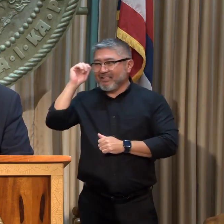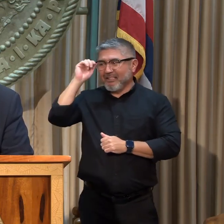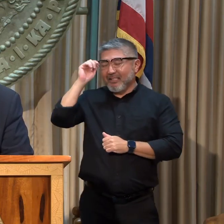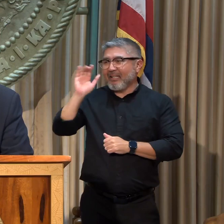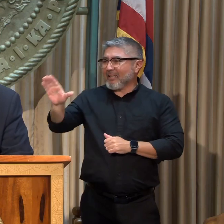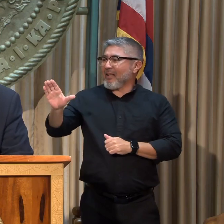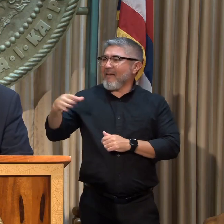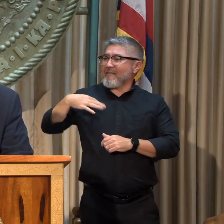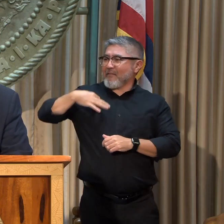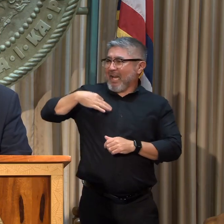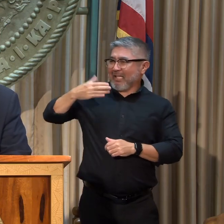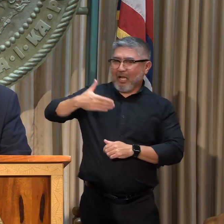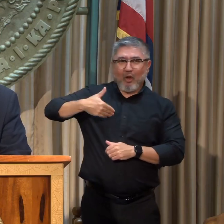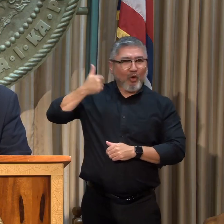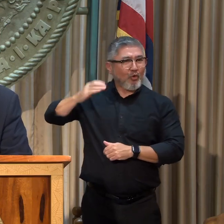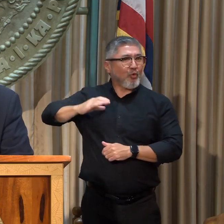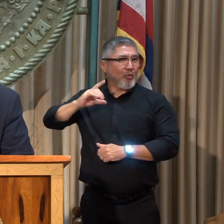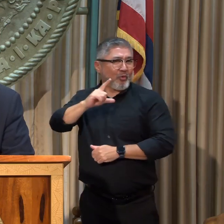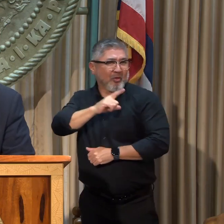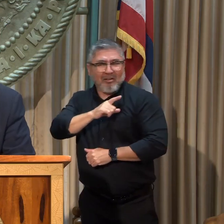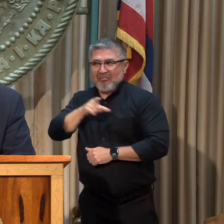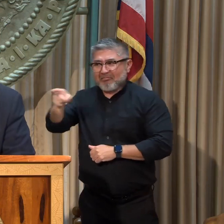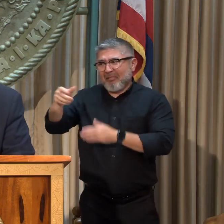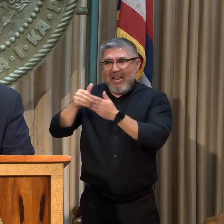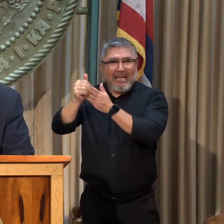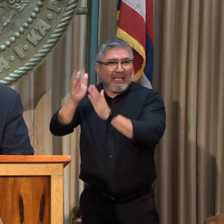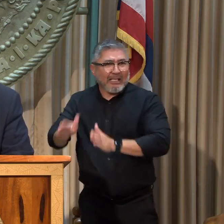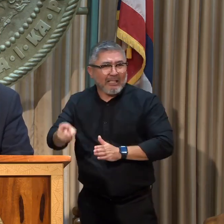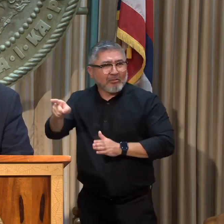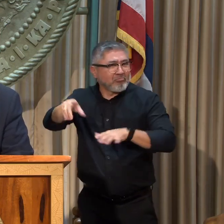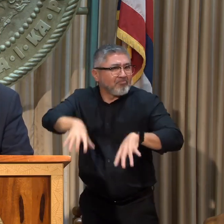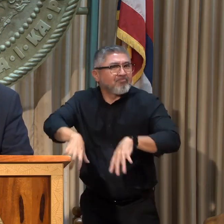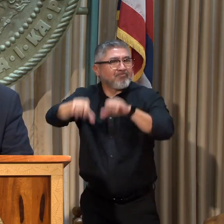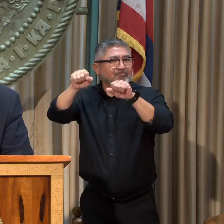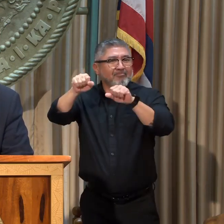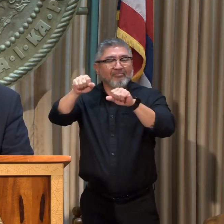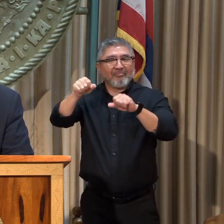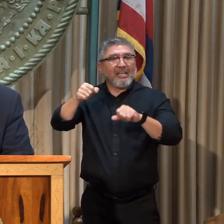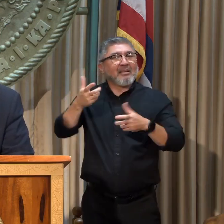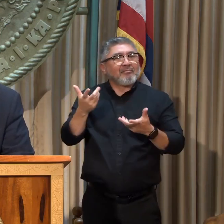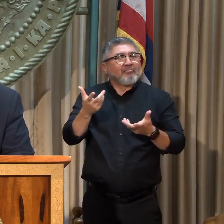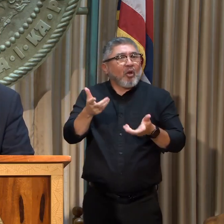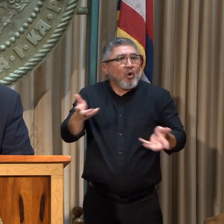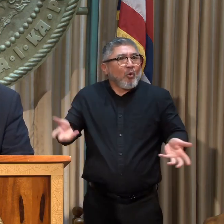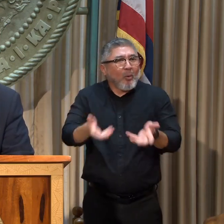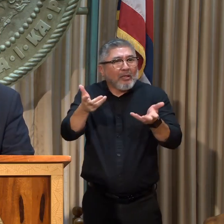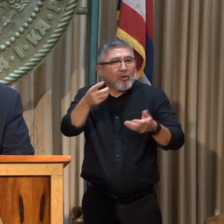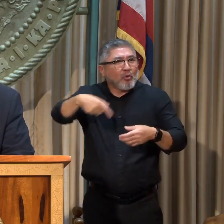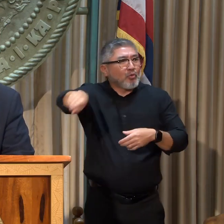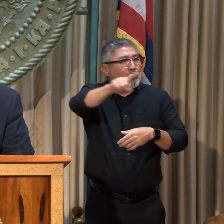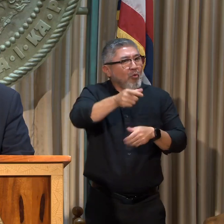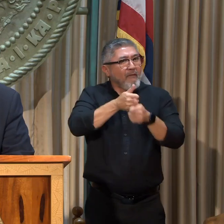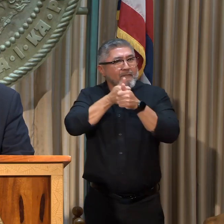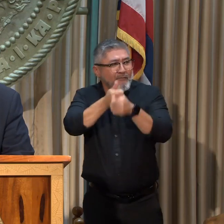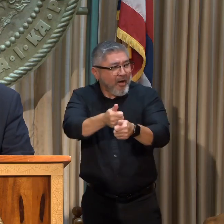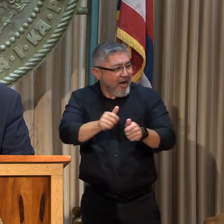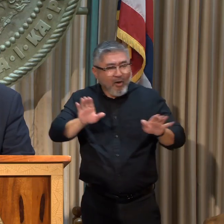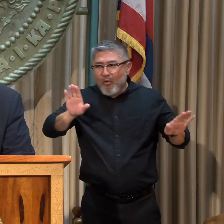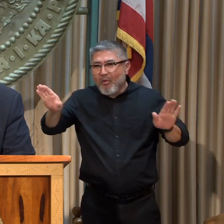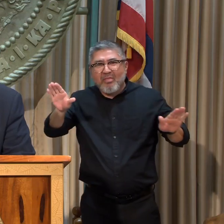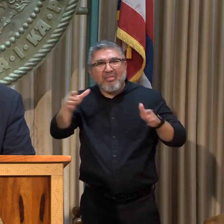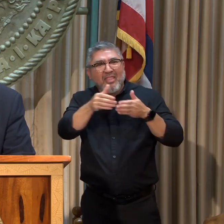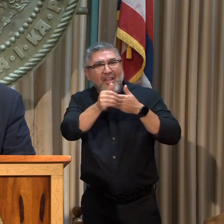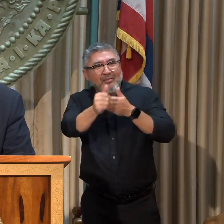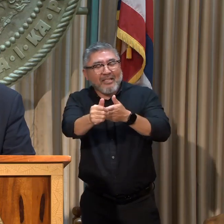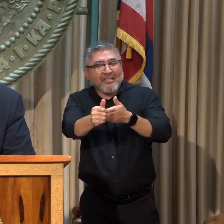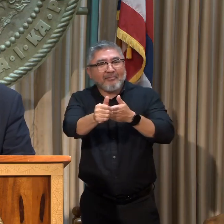council on climate mitigation adaptation, our leaders, just straight up. And we're encouraging everyone outside to follow their lead. There's a climate change